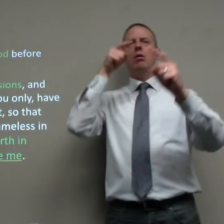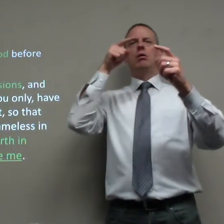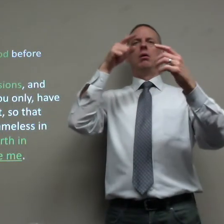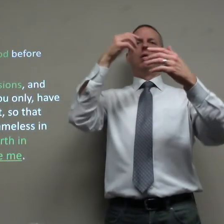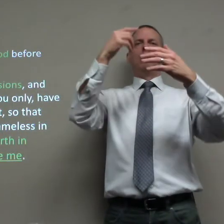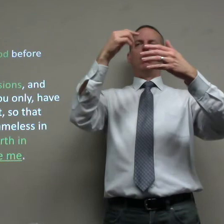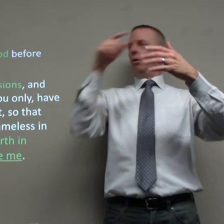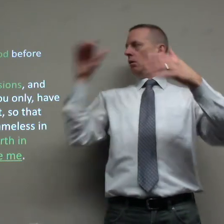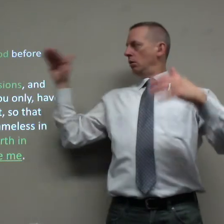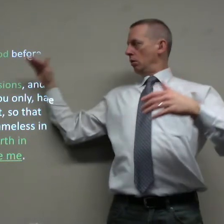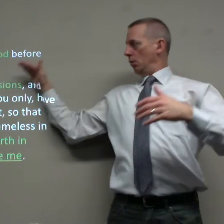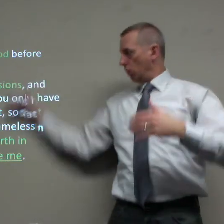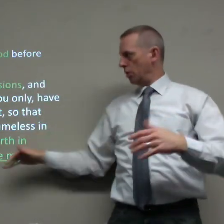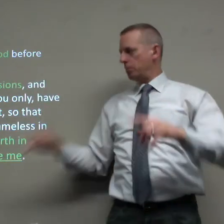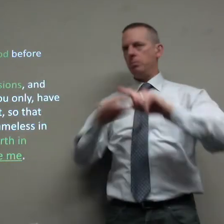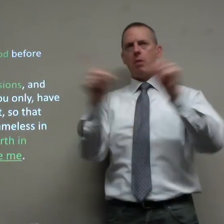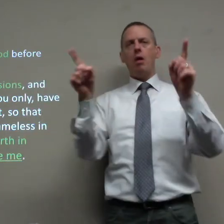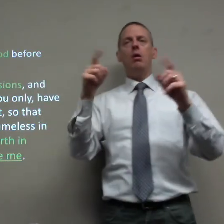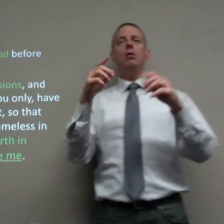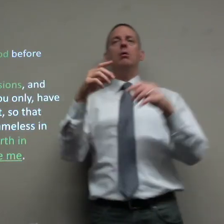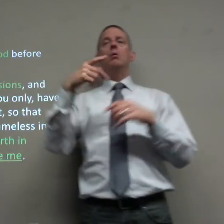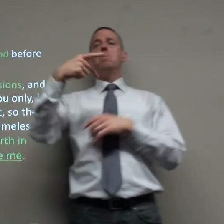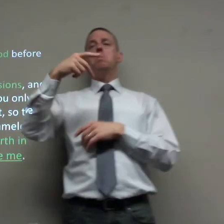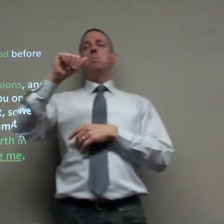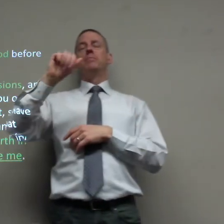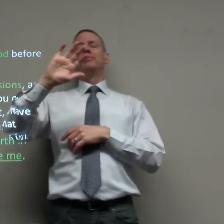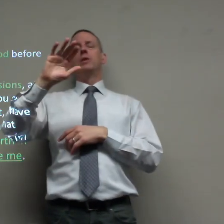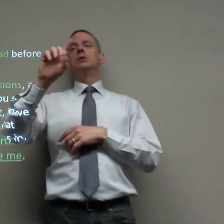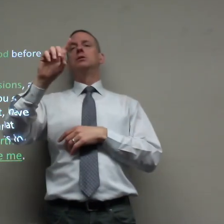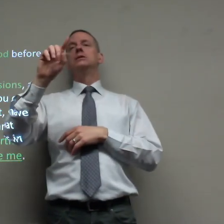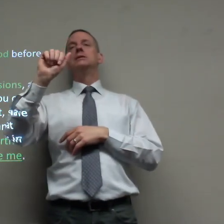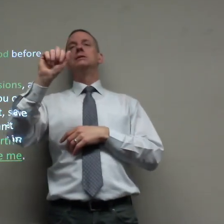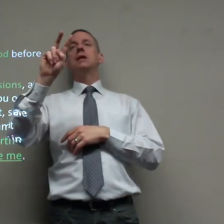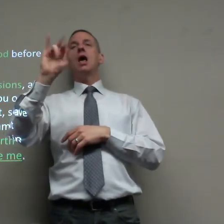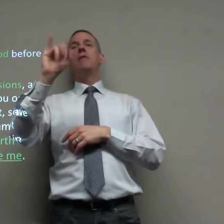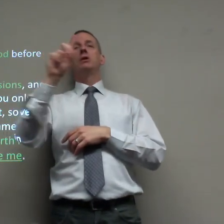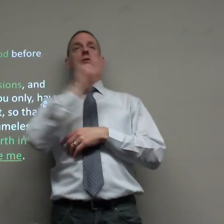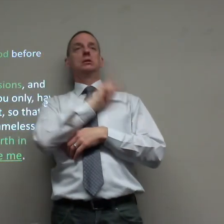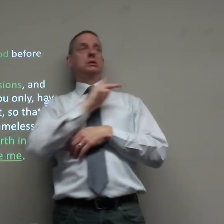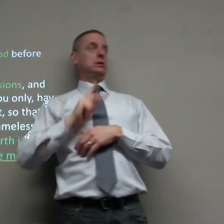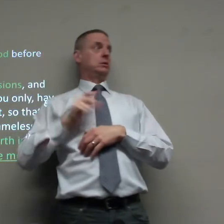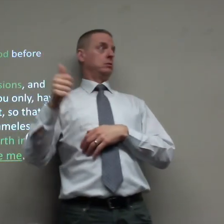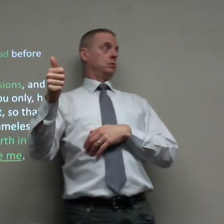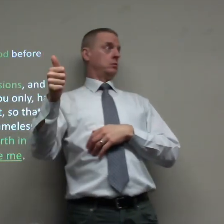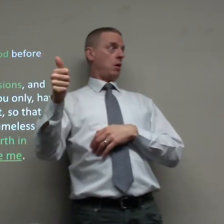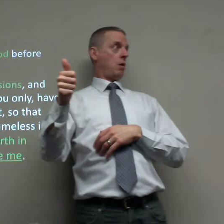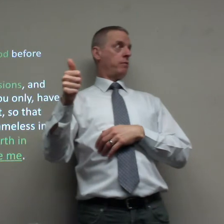to summarize I won't do all of this but David the king